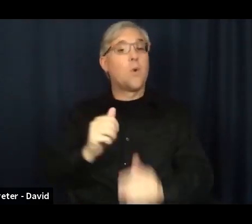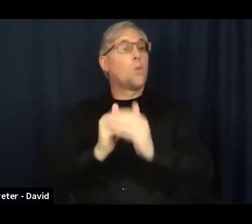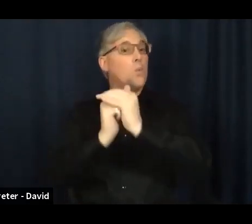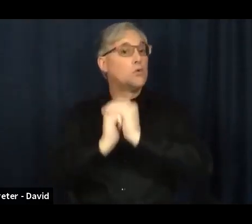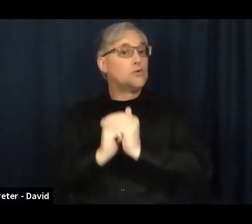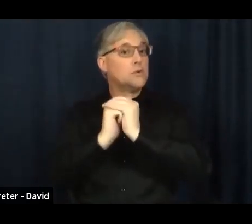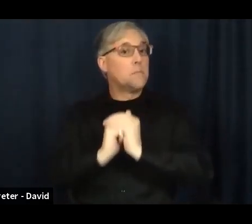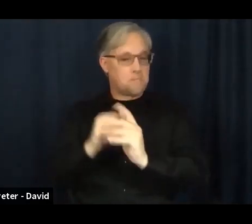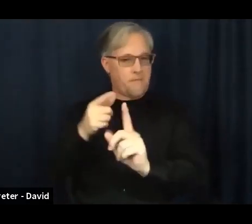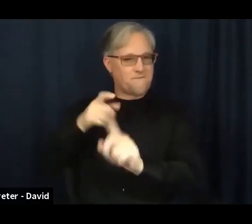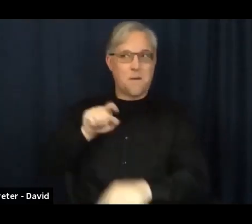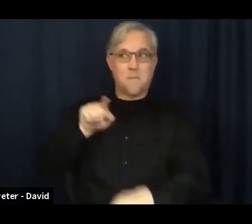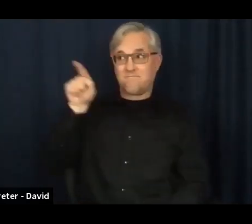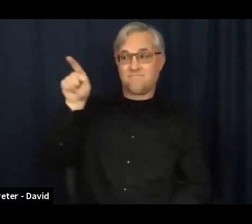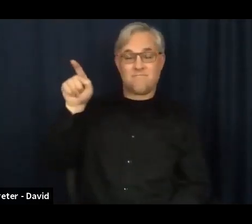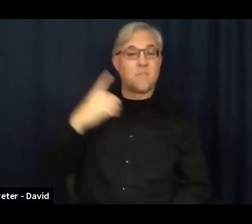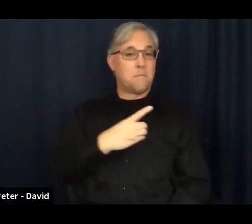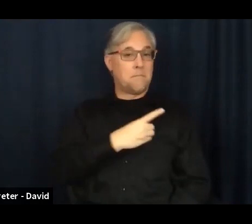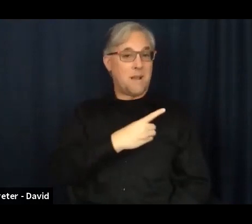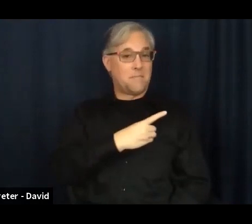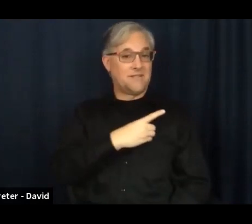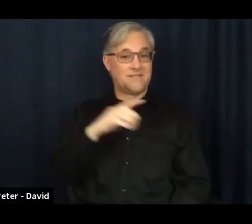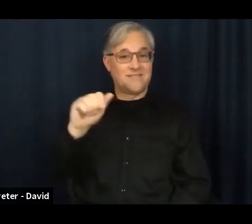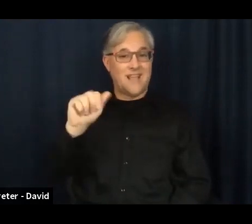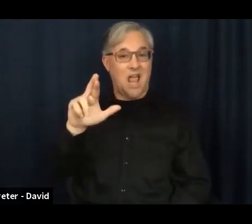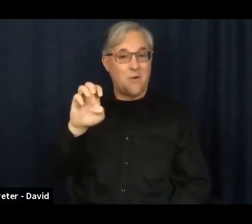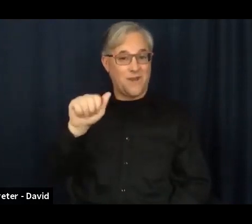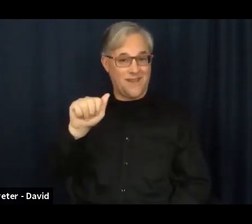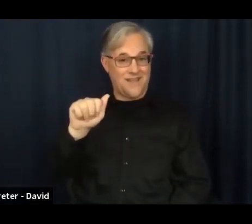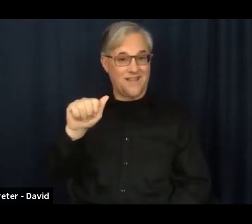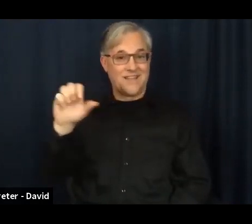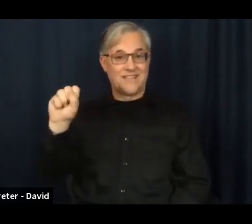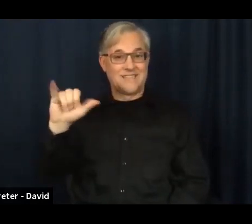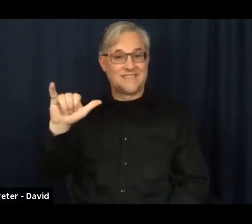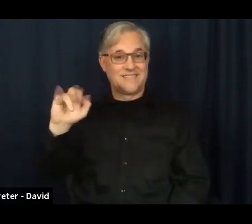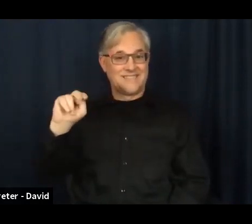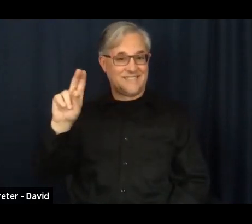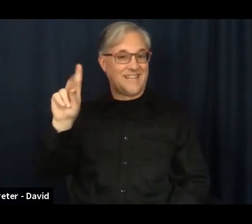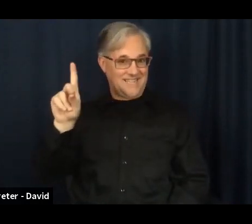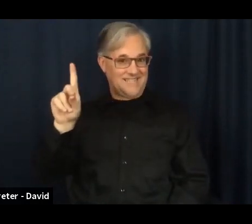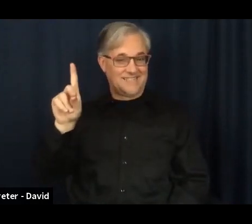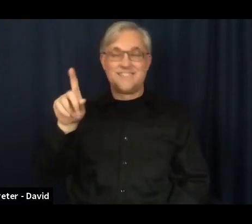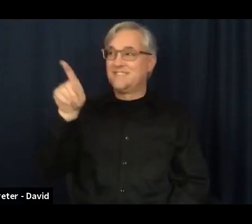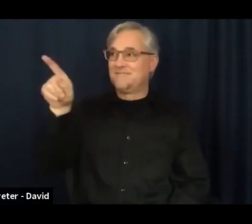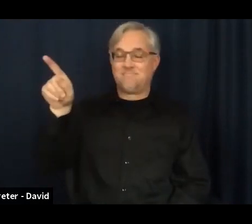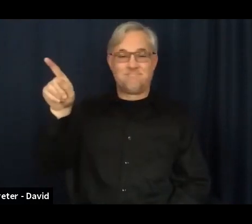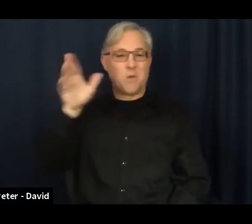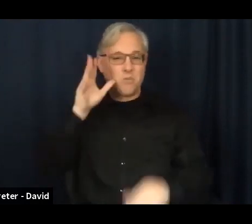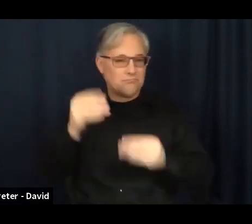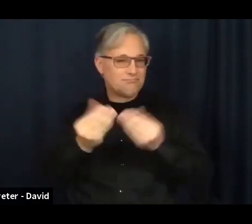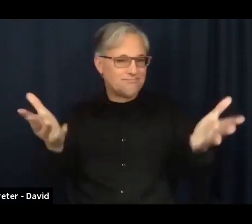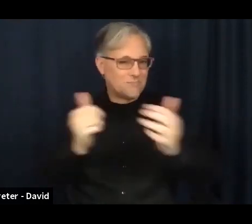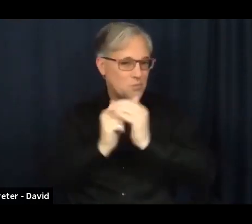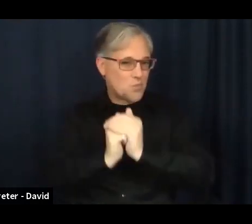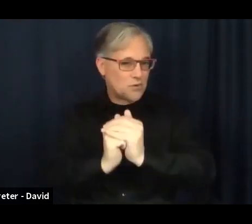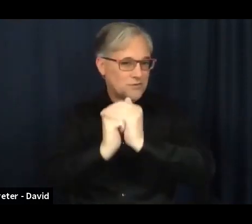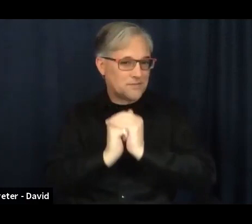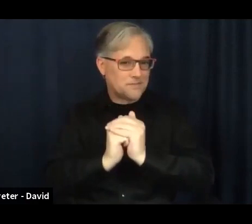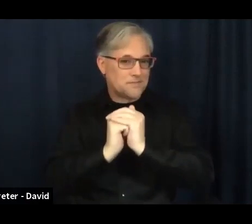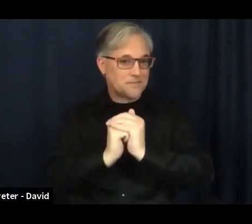Area Synod staff. And so that service is interpreted by Pastor Susan